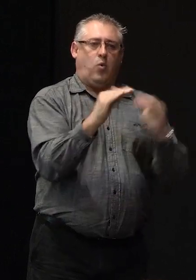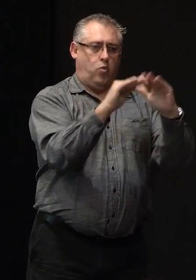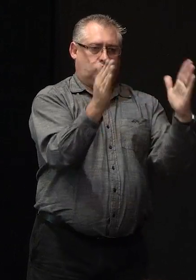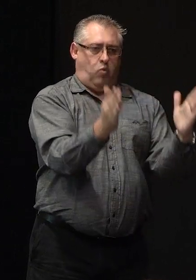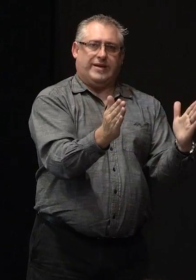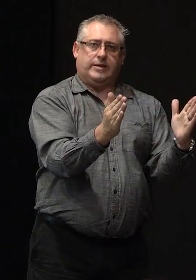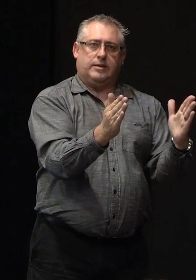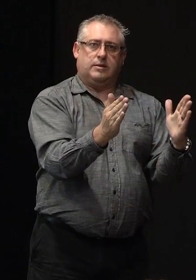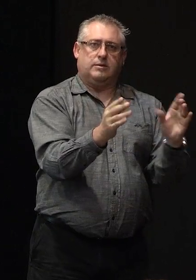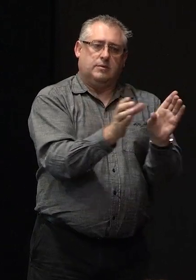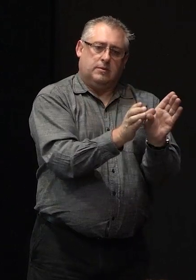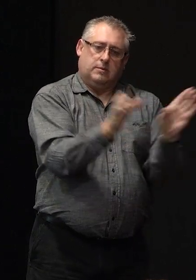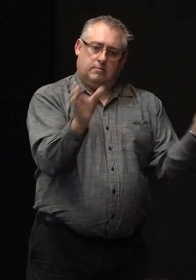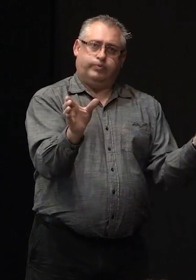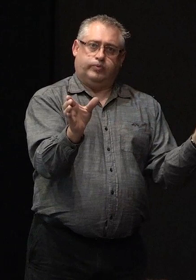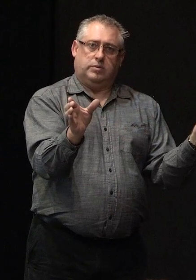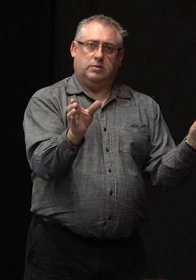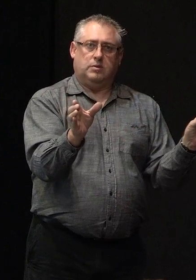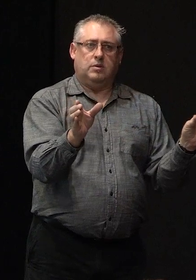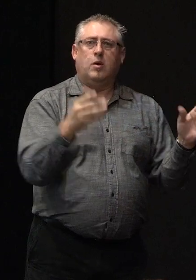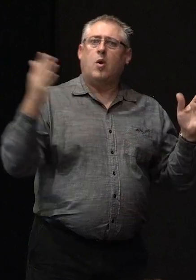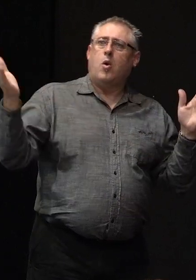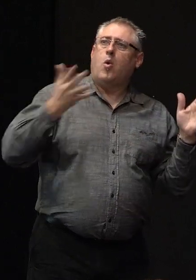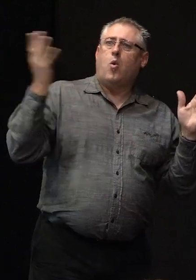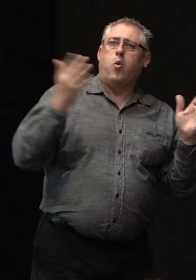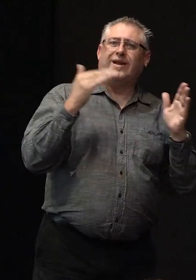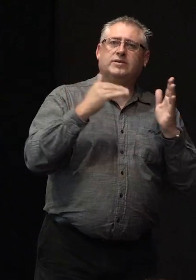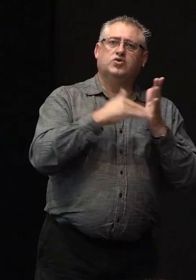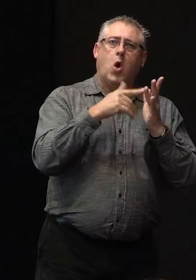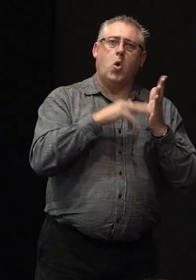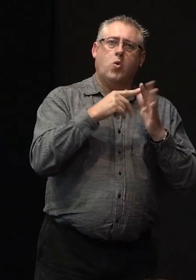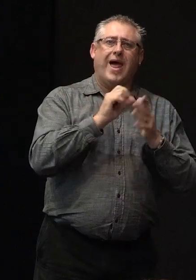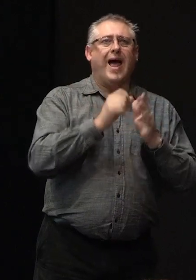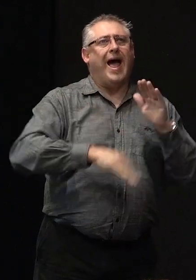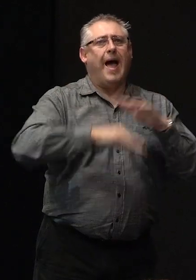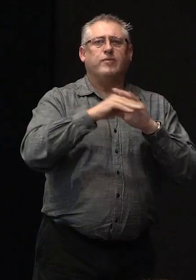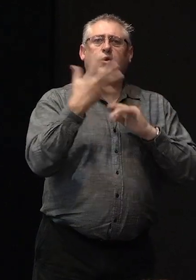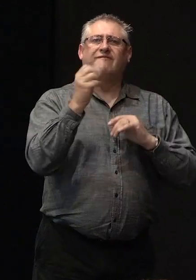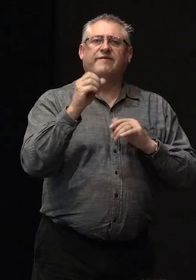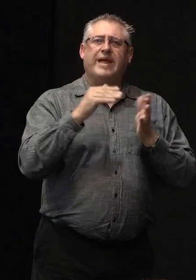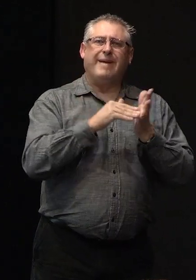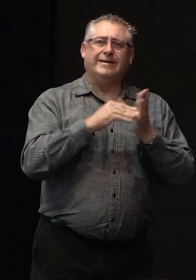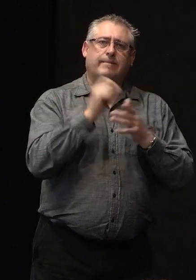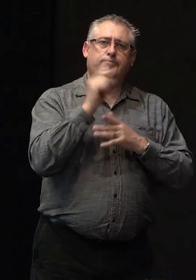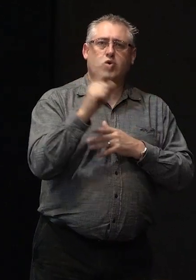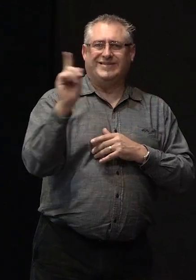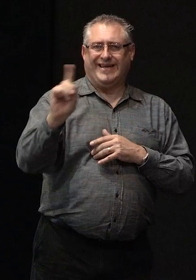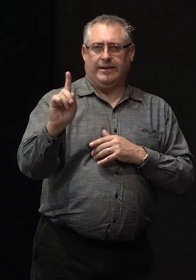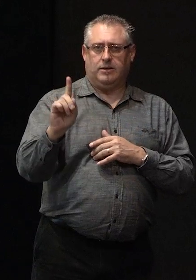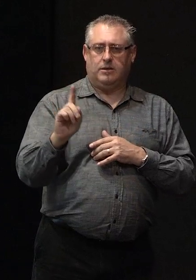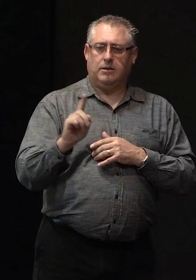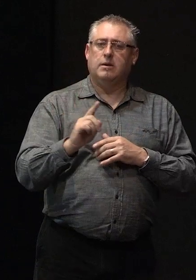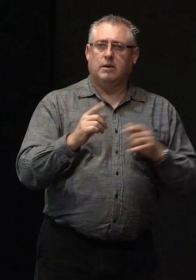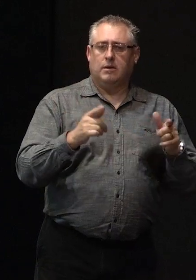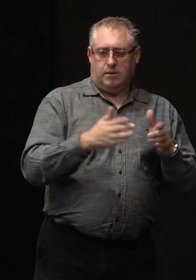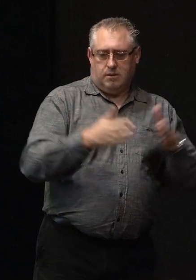detached household units and wind zones up to 50 metres per second and there's a maximum length and width of